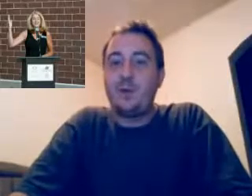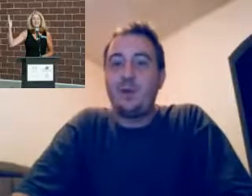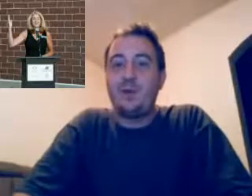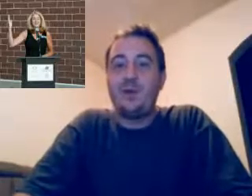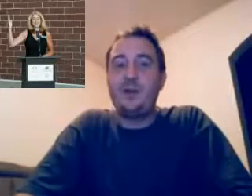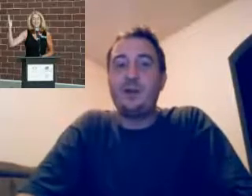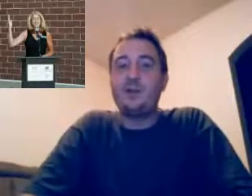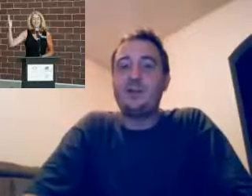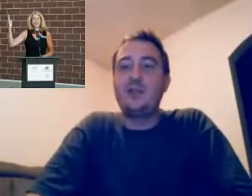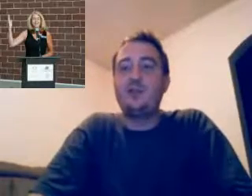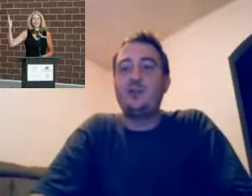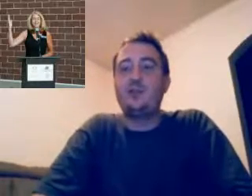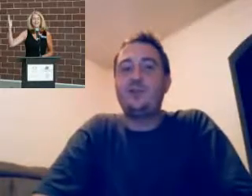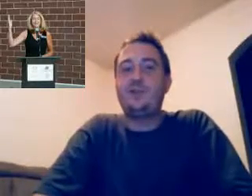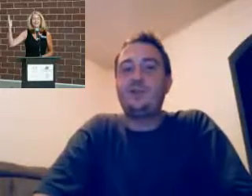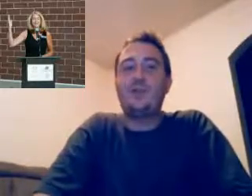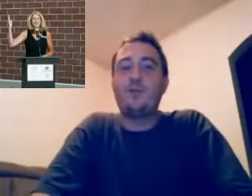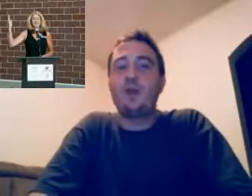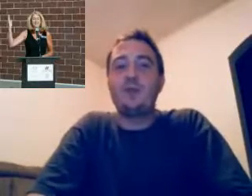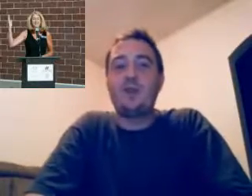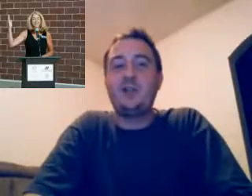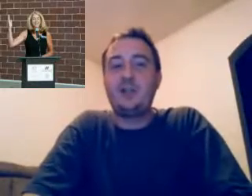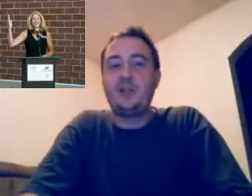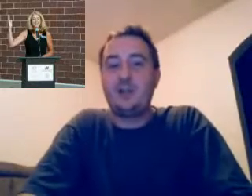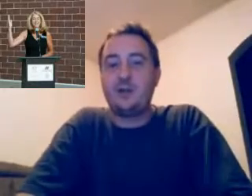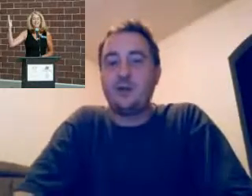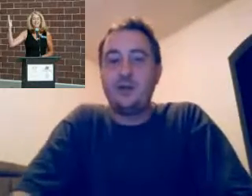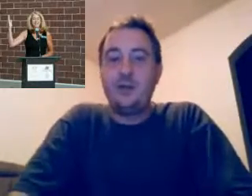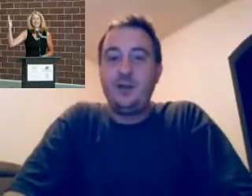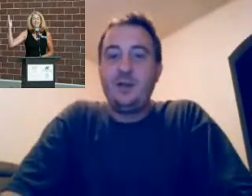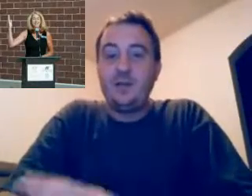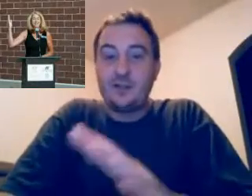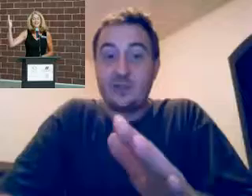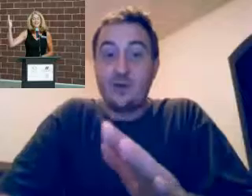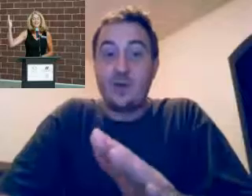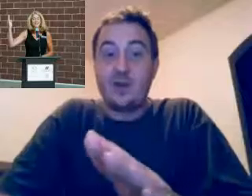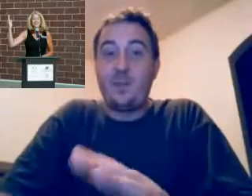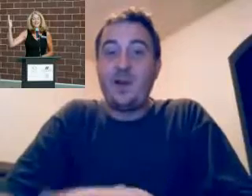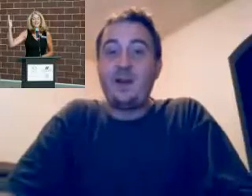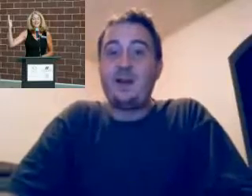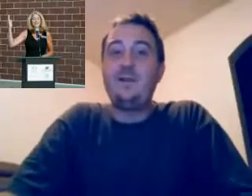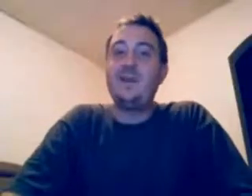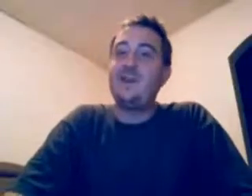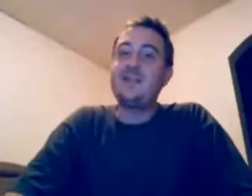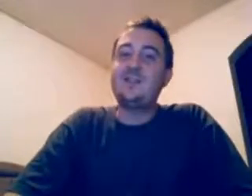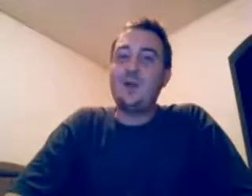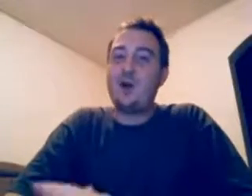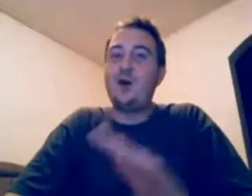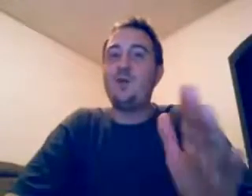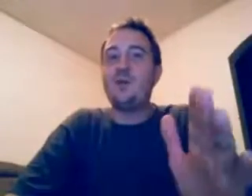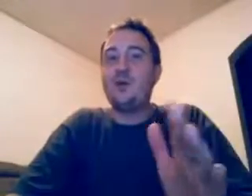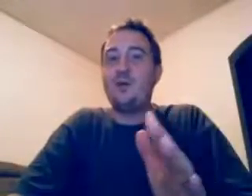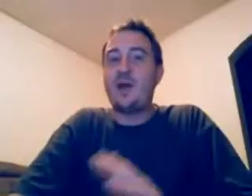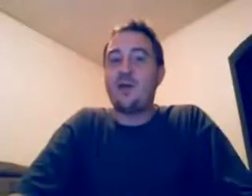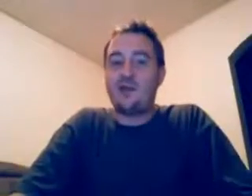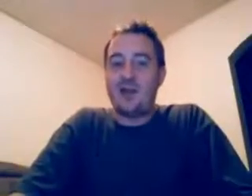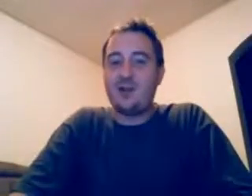build the Central Denver Recreation Center. This is on Wikipedia. And that's all we know about Carrie